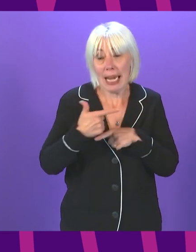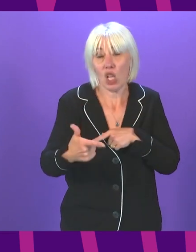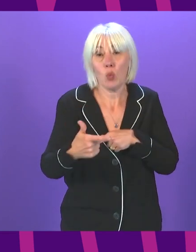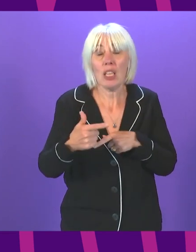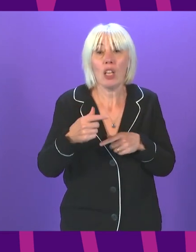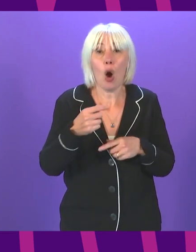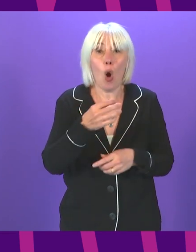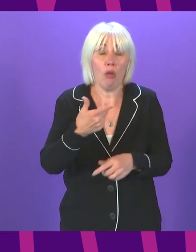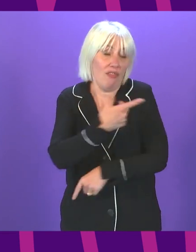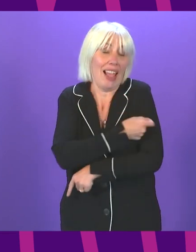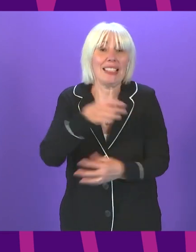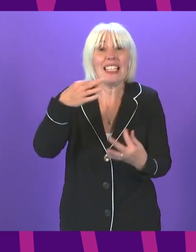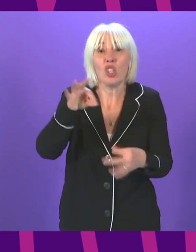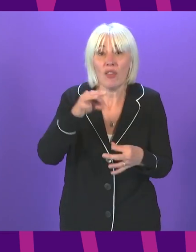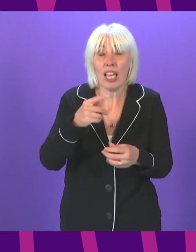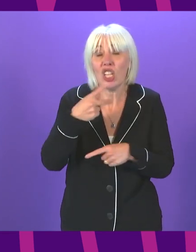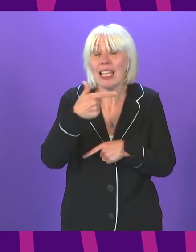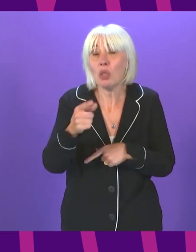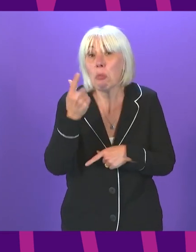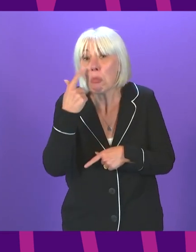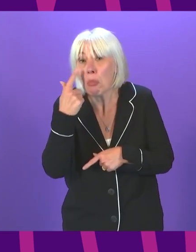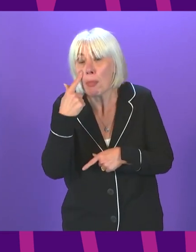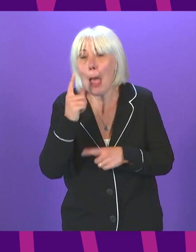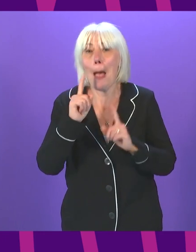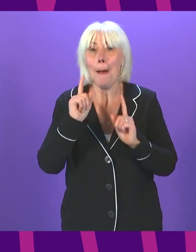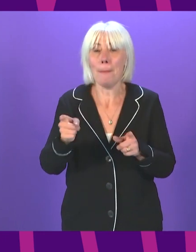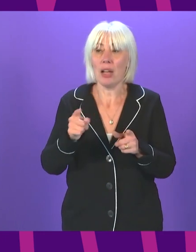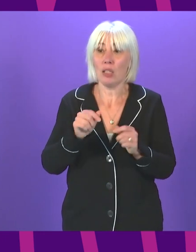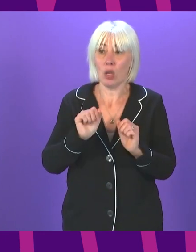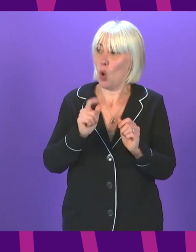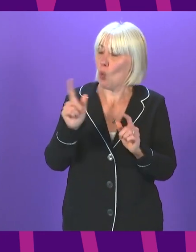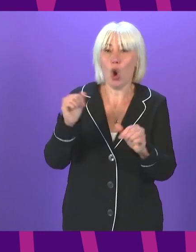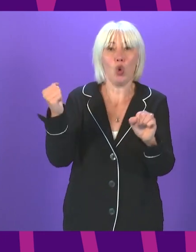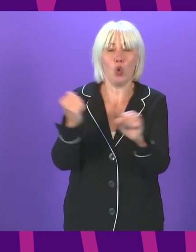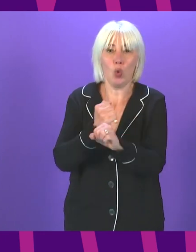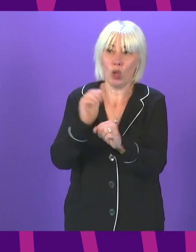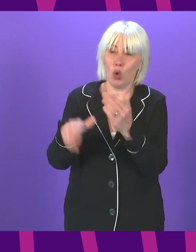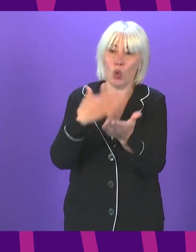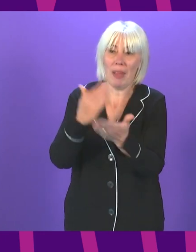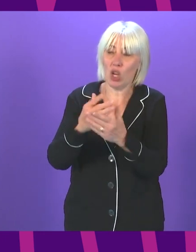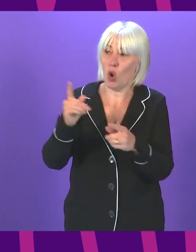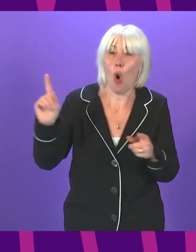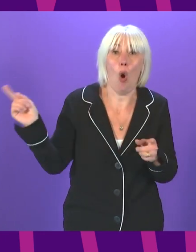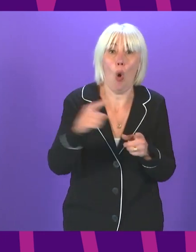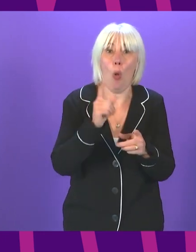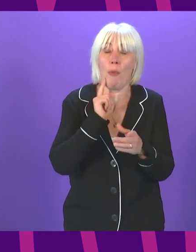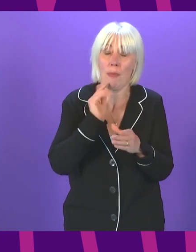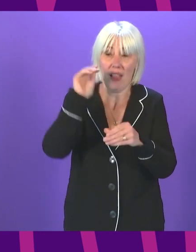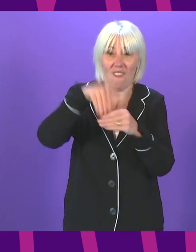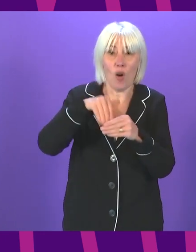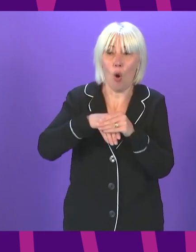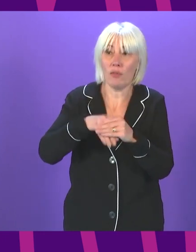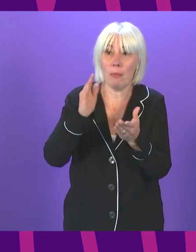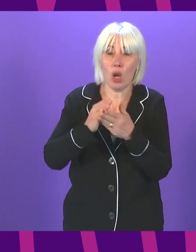but can I ask the first minister what engagement is being to happen directly with the sectors involved to make sure they are part of the processes and procedures